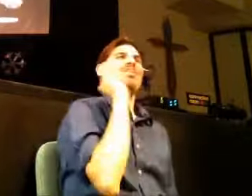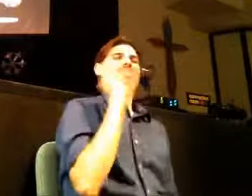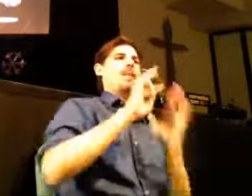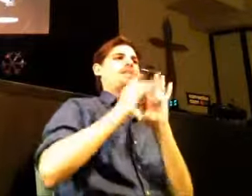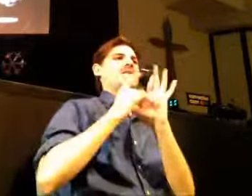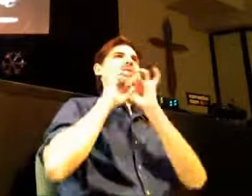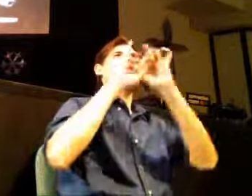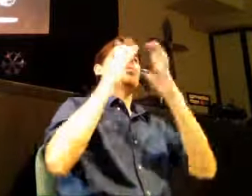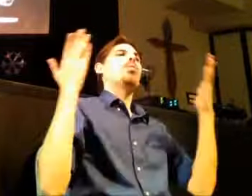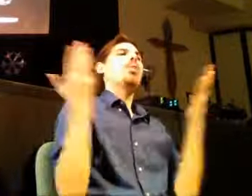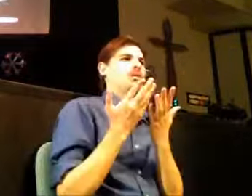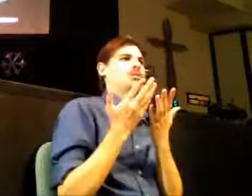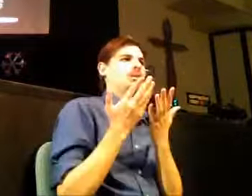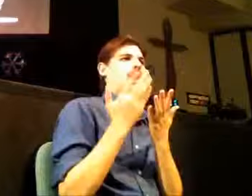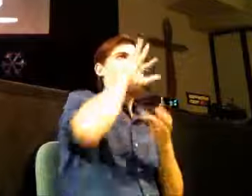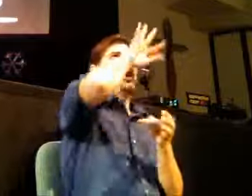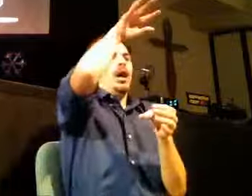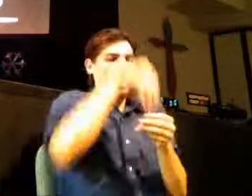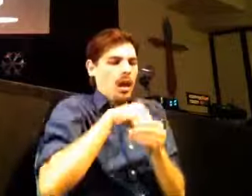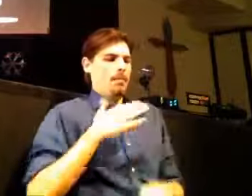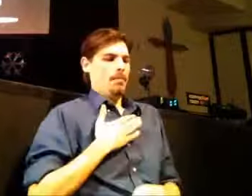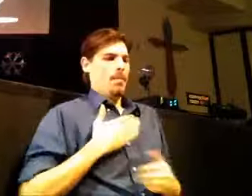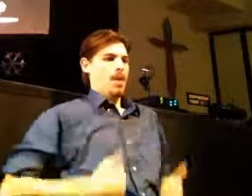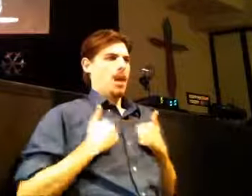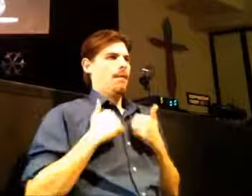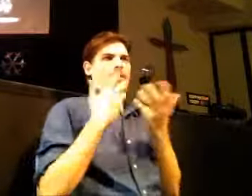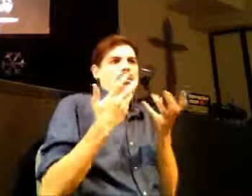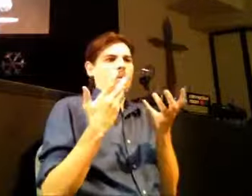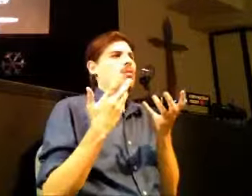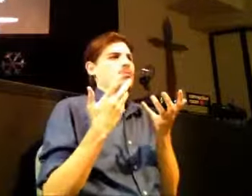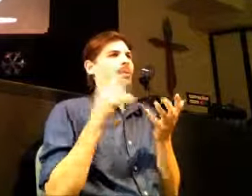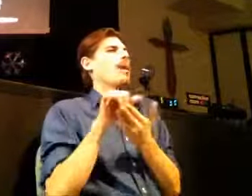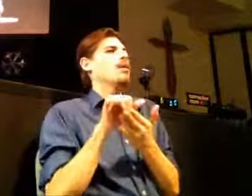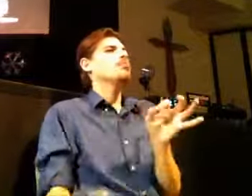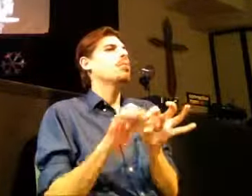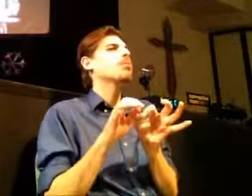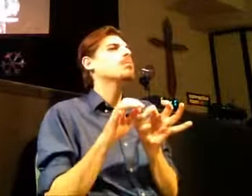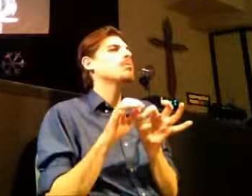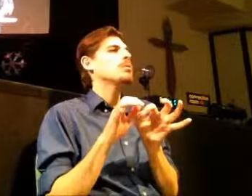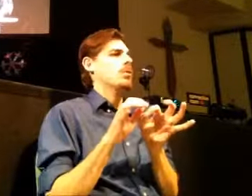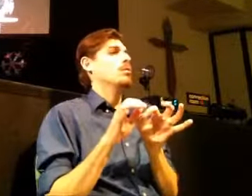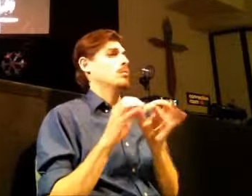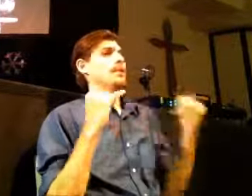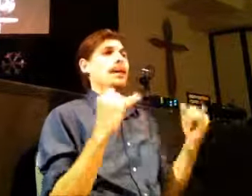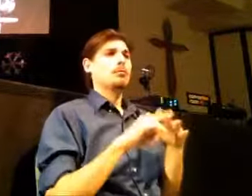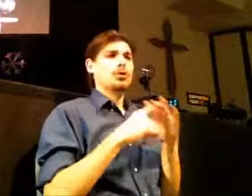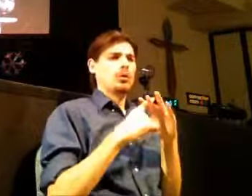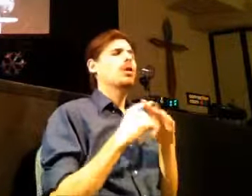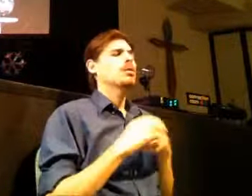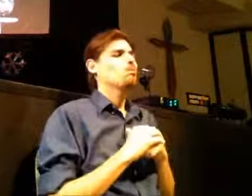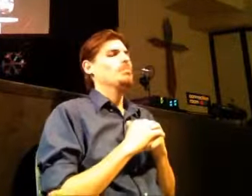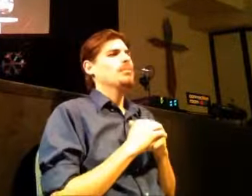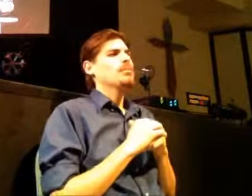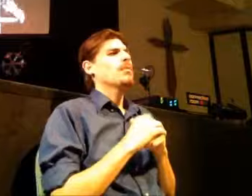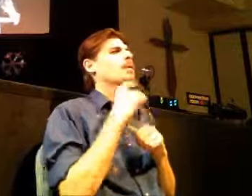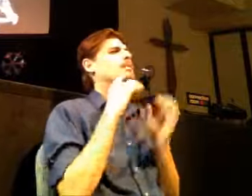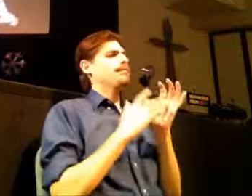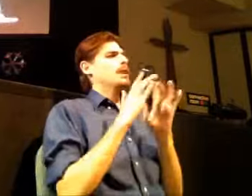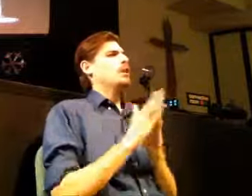for how I live my life that is what we've got to remember that is so important now to get that I want to talk a little bit about this notion that in scripture there's kind of a theology